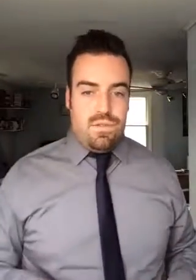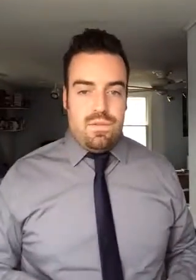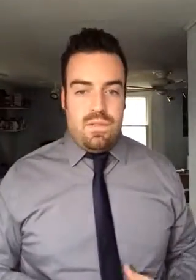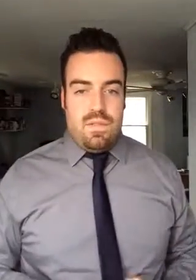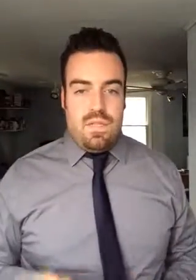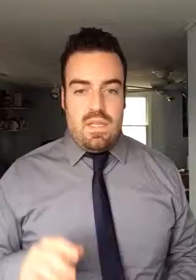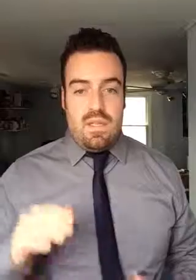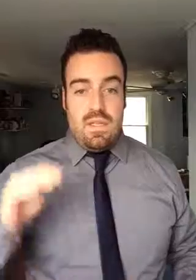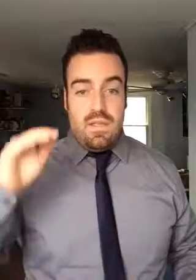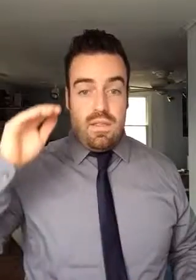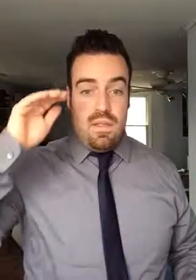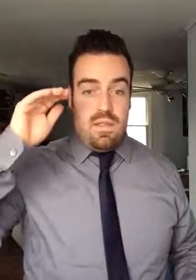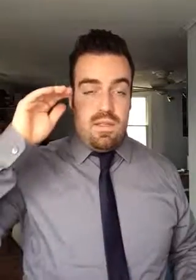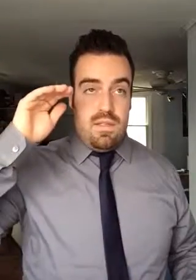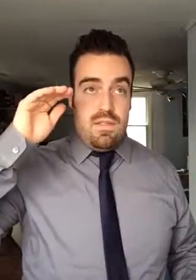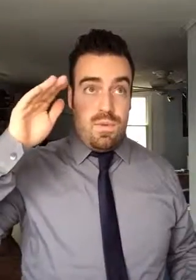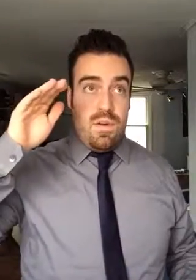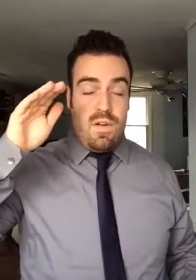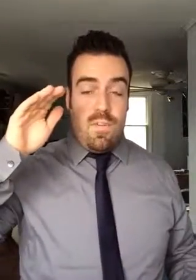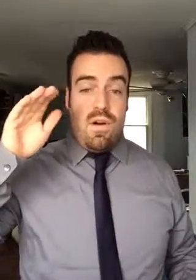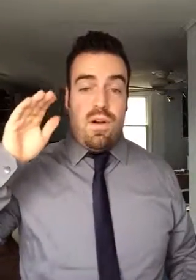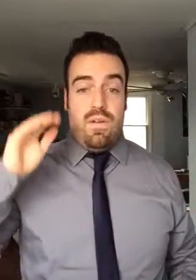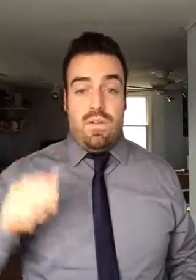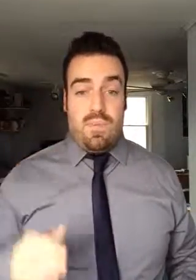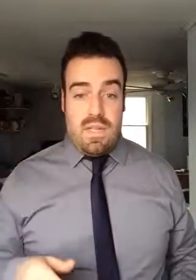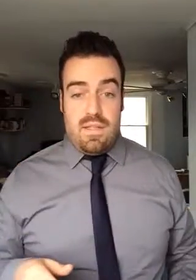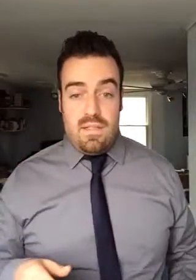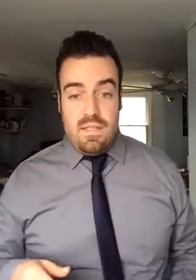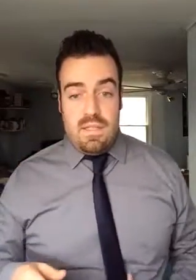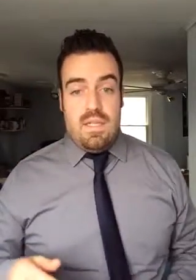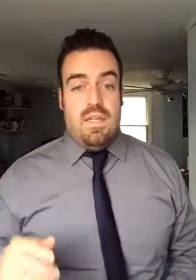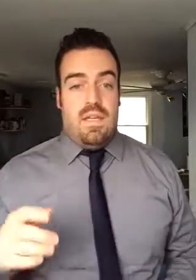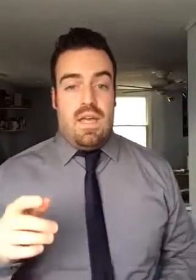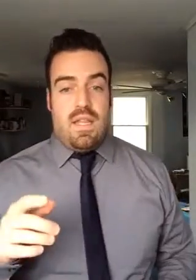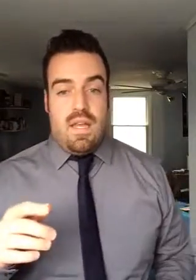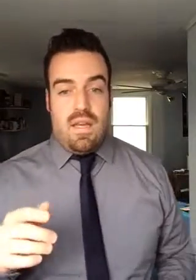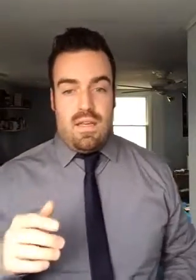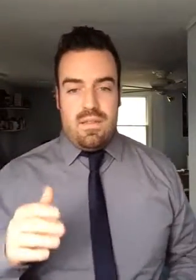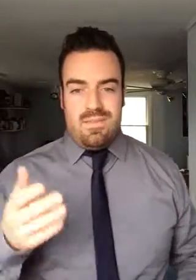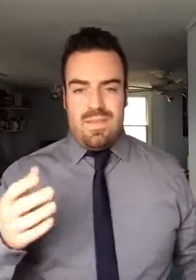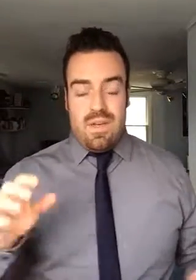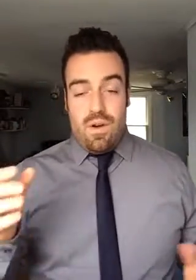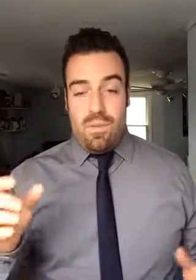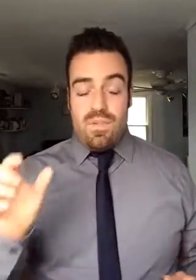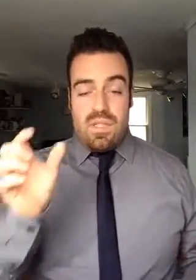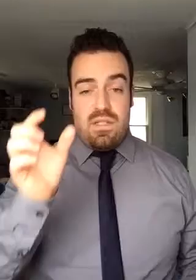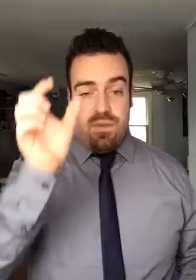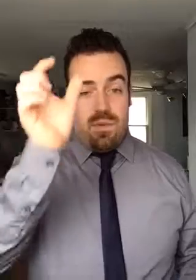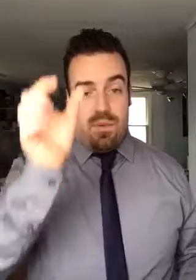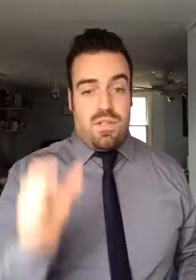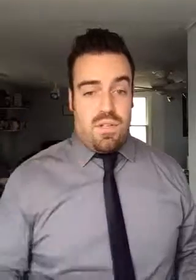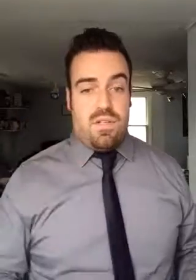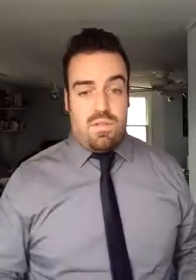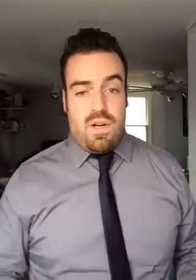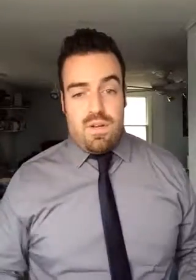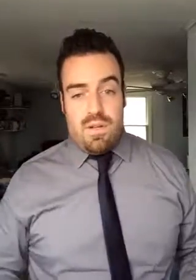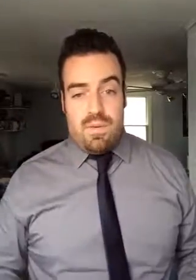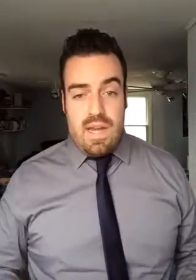the superior part of your patella. And then almost as if it were one structure running all the way